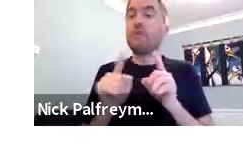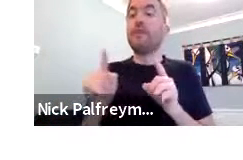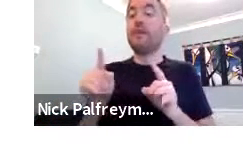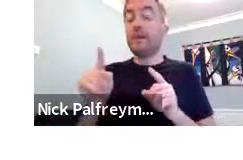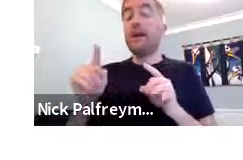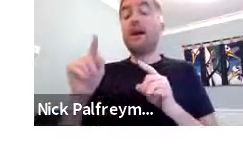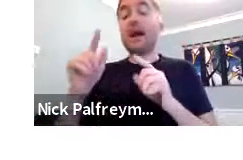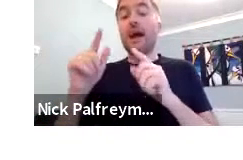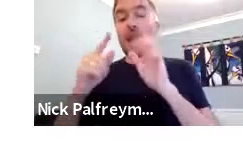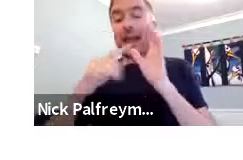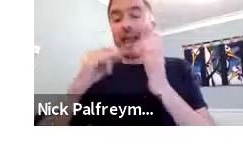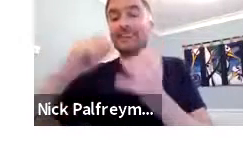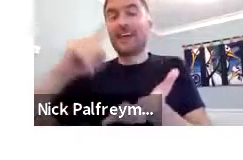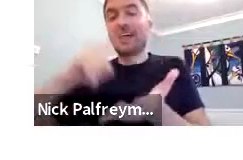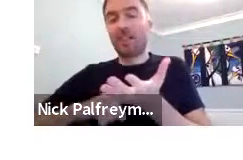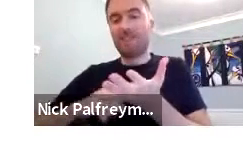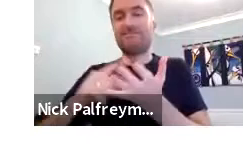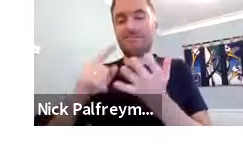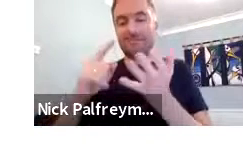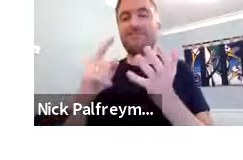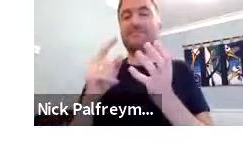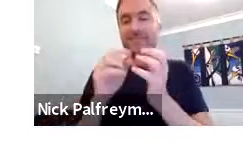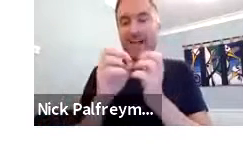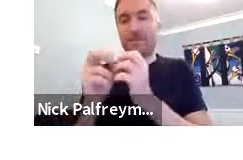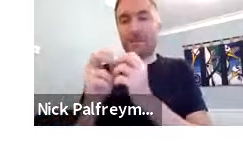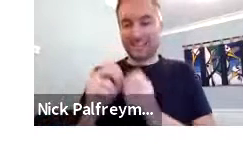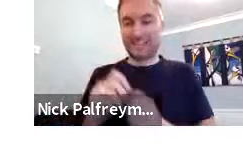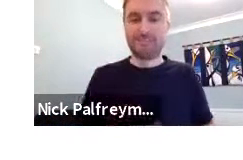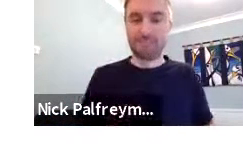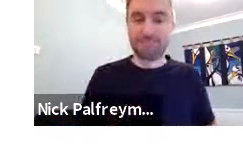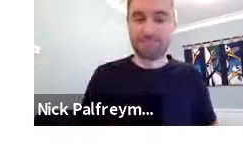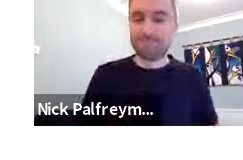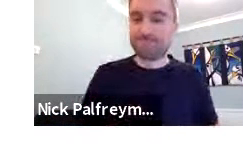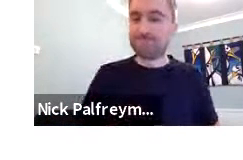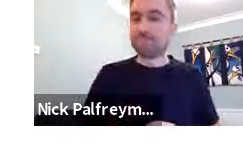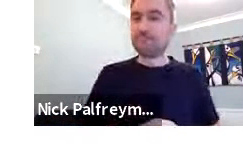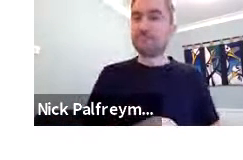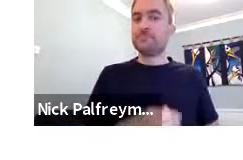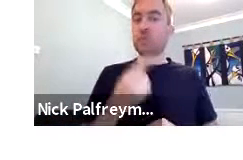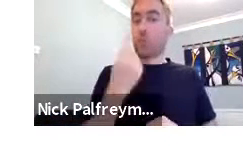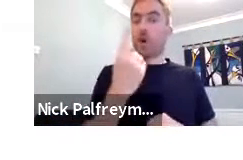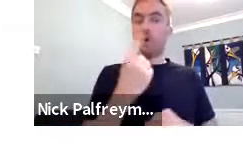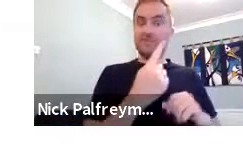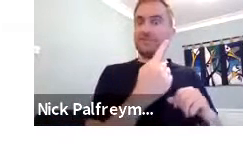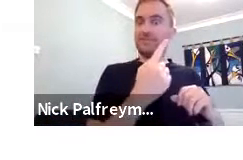Basindo alphabet and there's also the ASL alphabet.